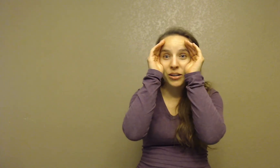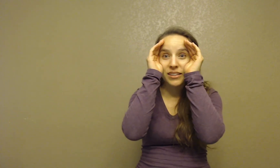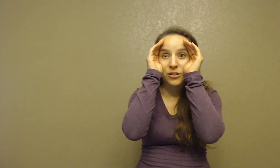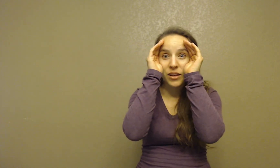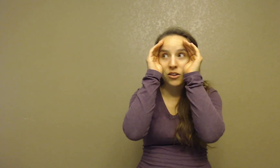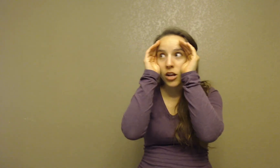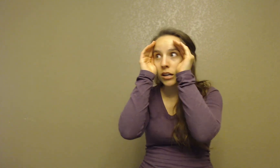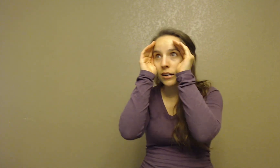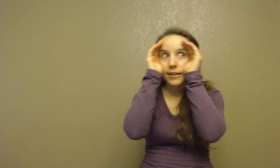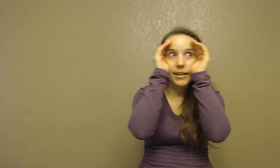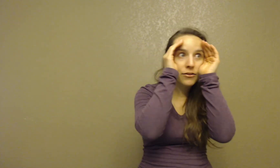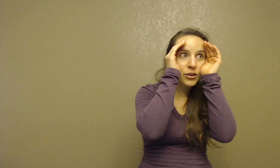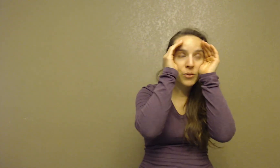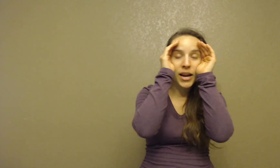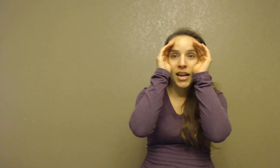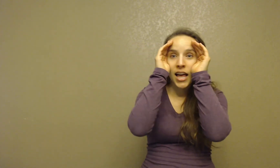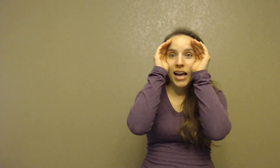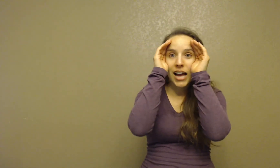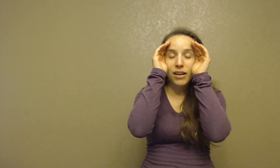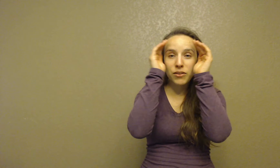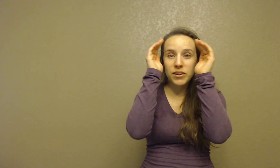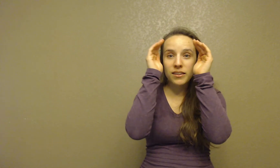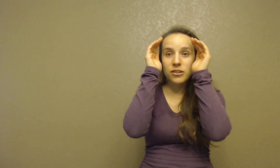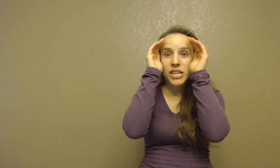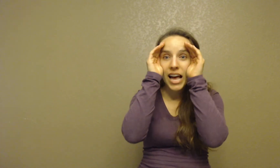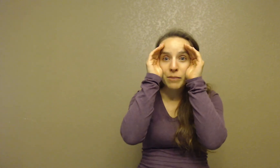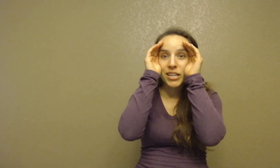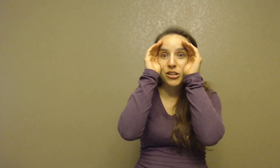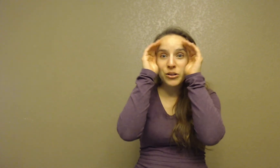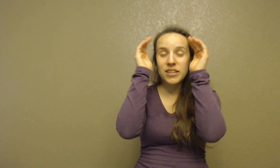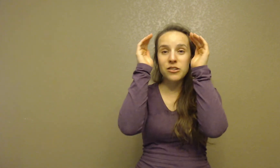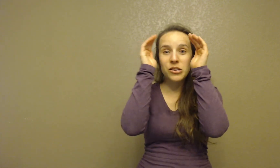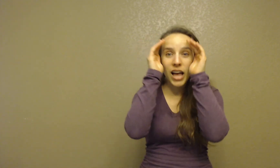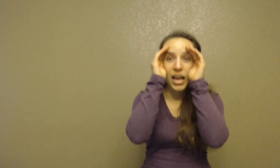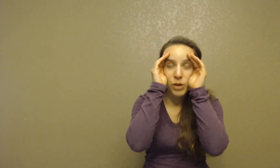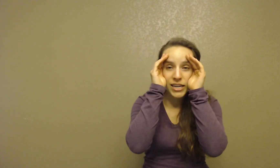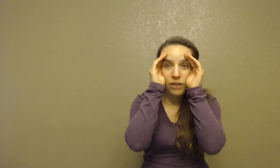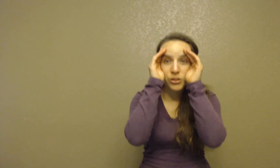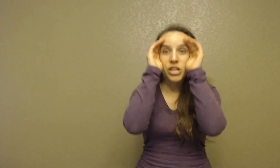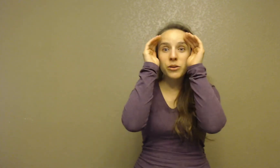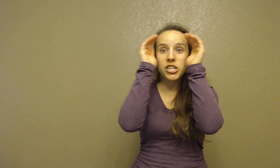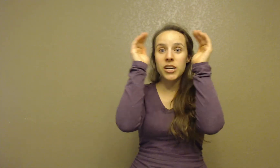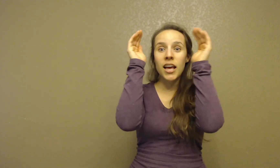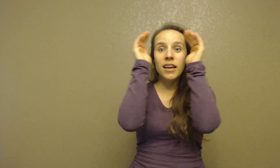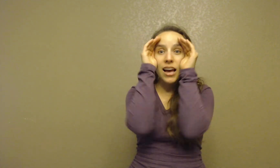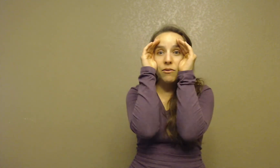horses so that they're not looking to the left or right. I kind of feel this is our time in history. This is our time right now for a generation to have